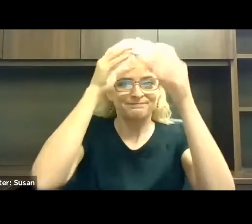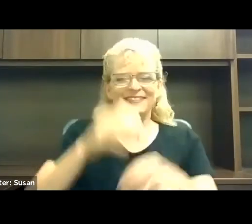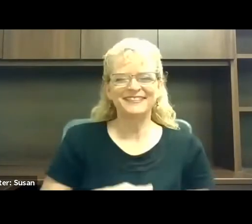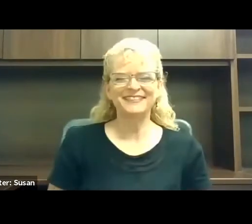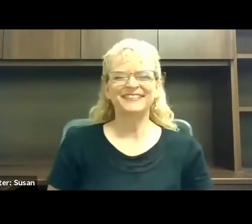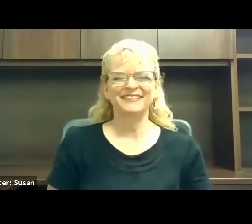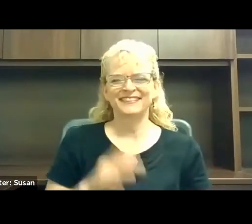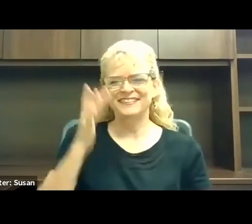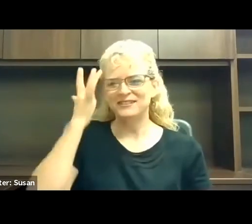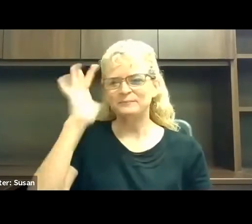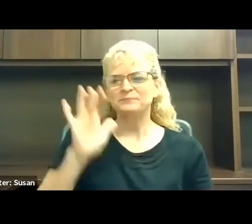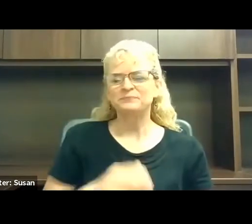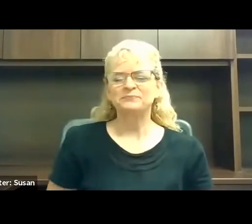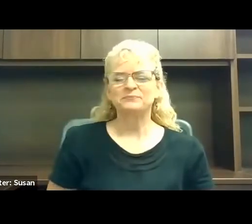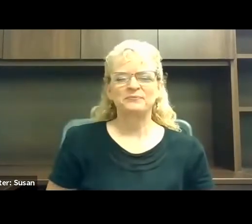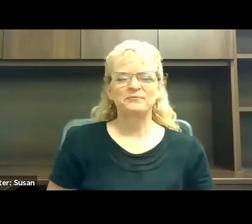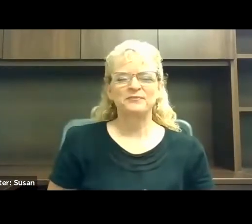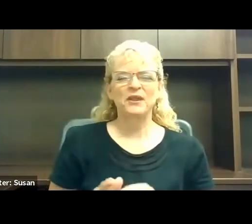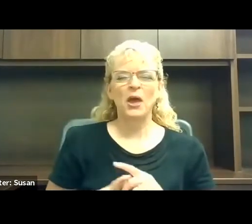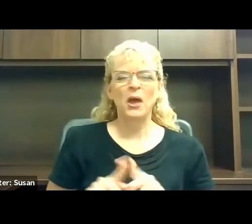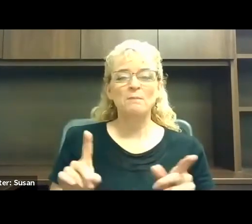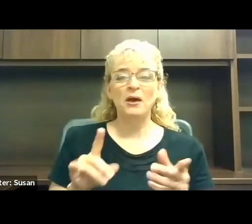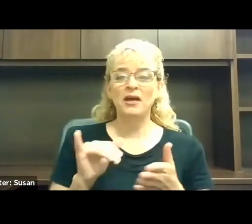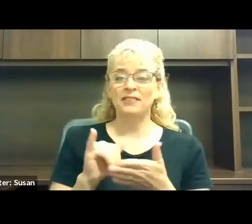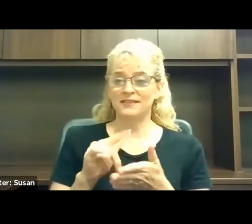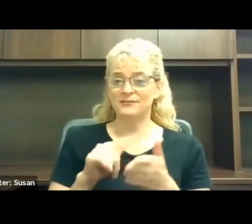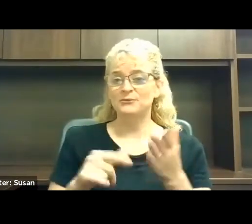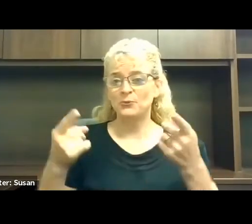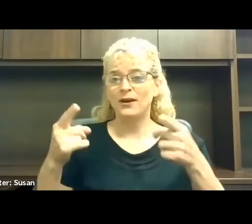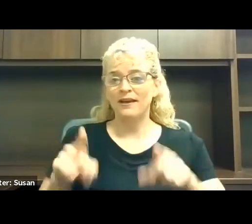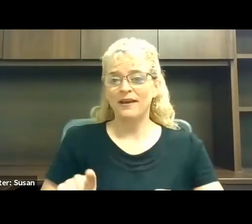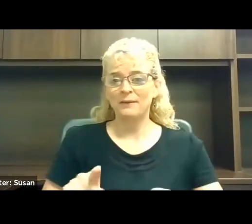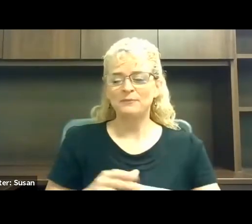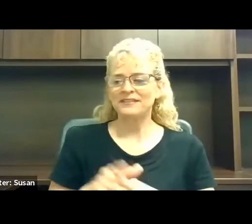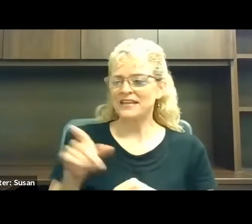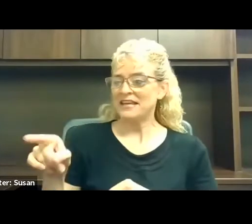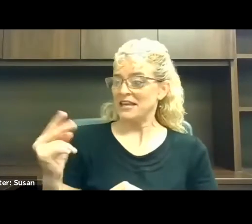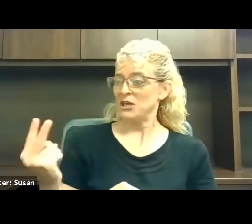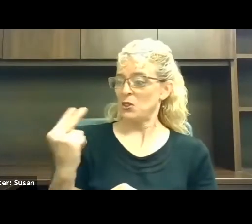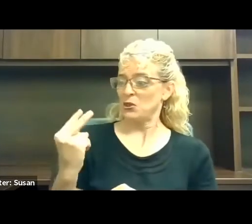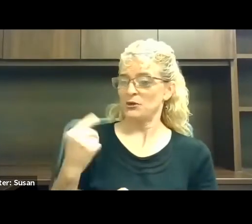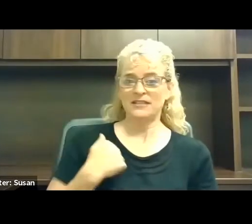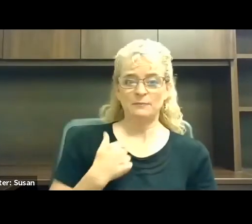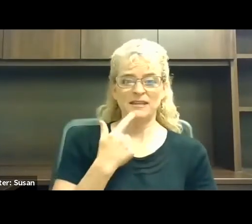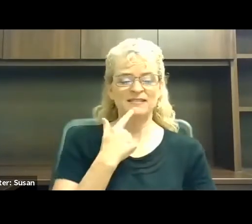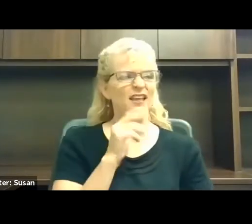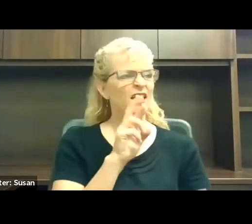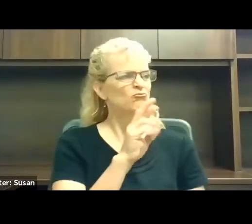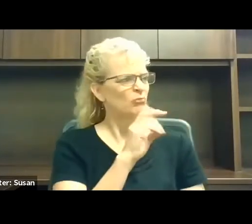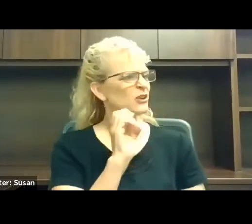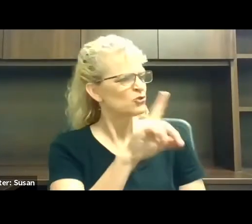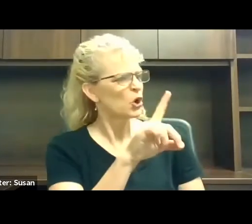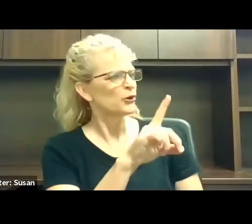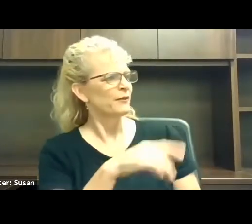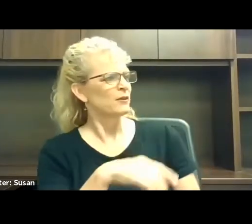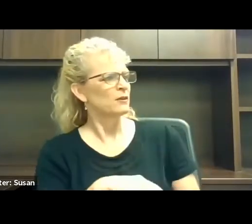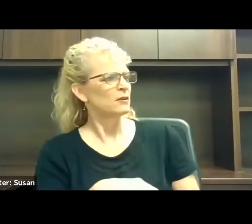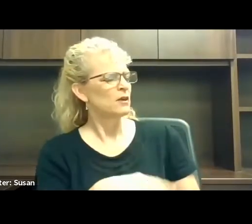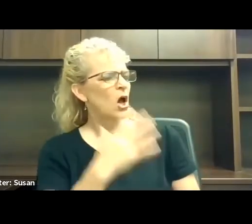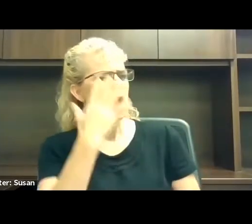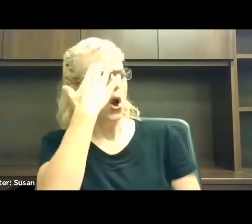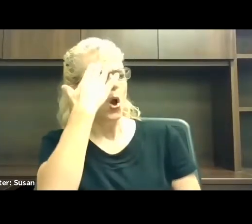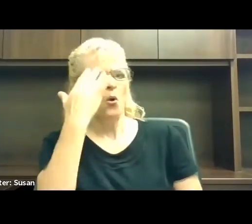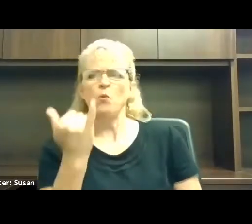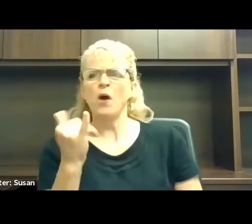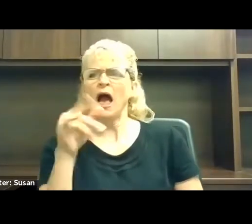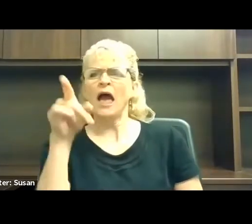And, uh, here's what happened. He looked at me and said, Richard, why is she talking